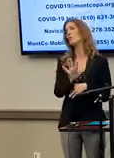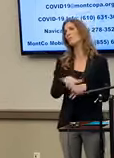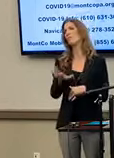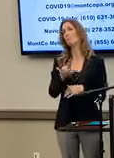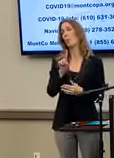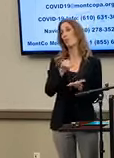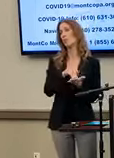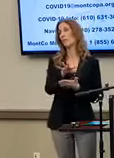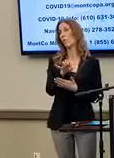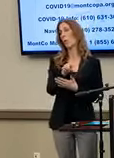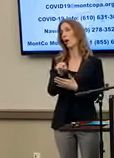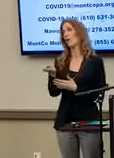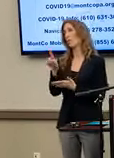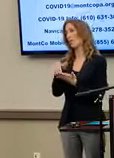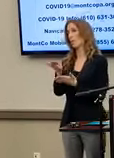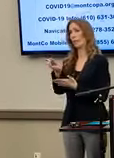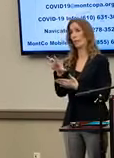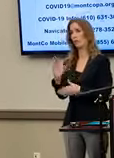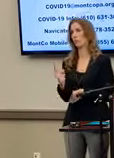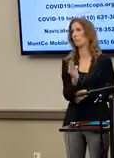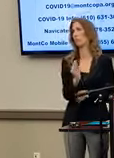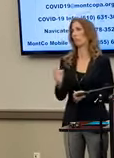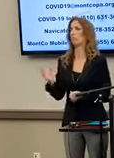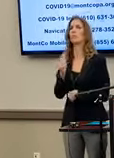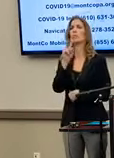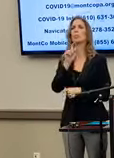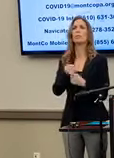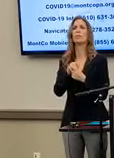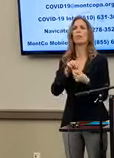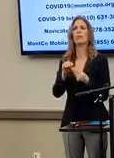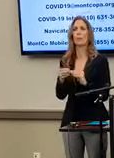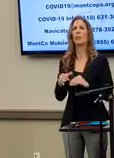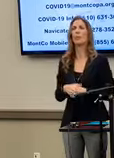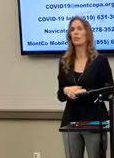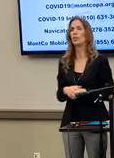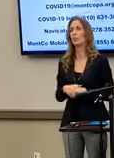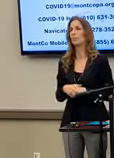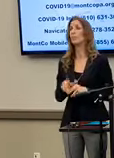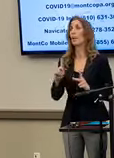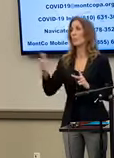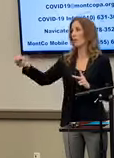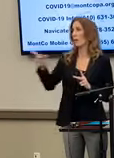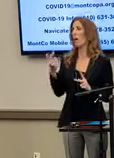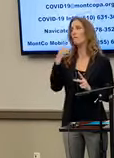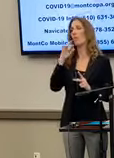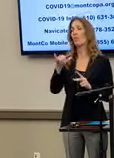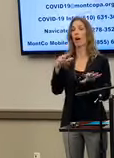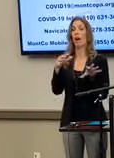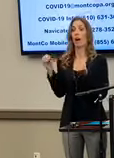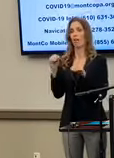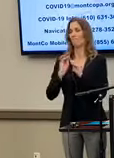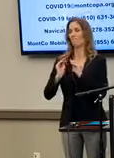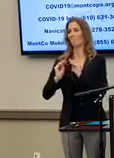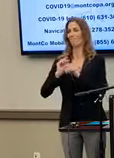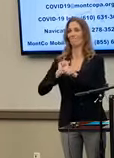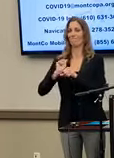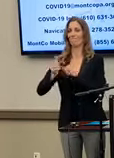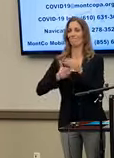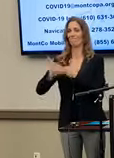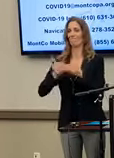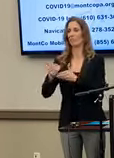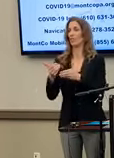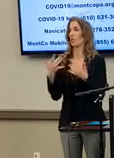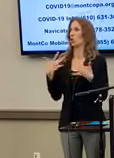1,400 and 1,800, I'm not sure of the exact number, brought in for the maintenance shutdown from further spread